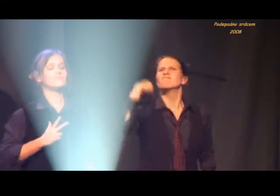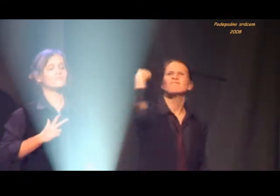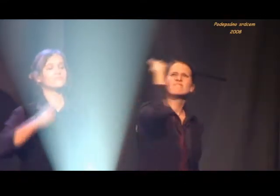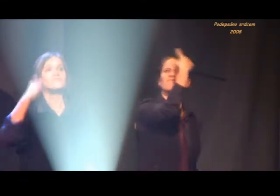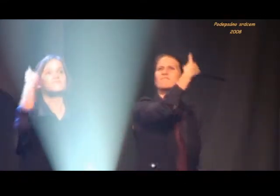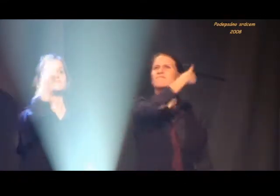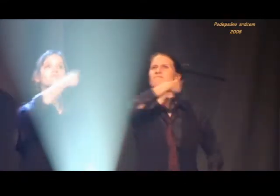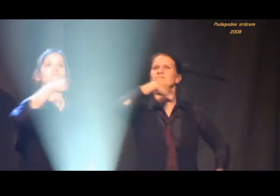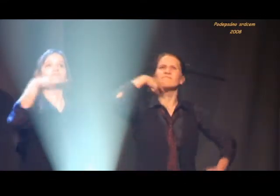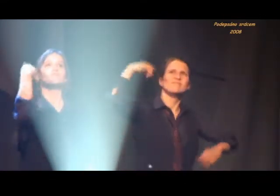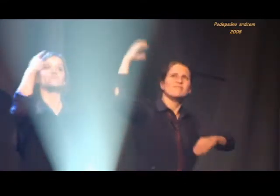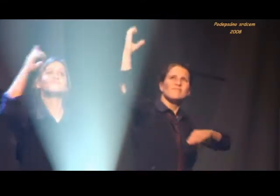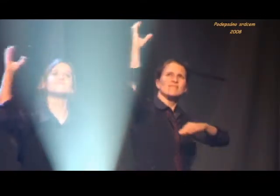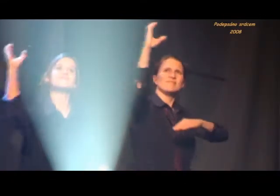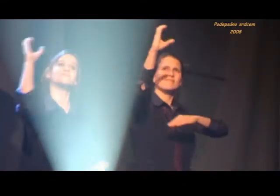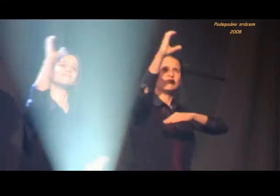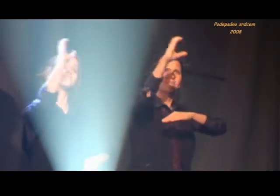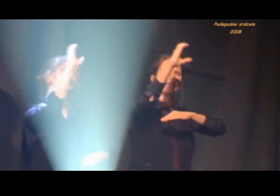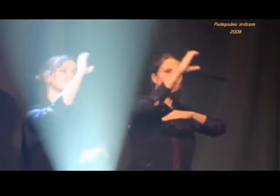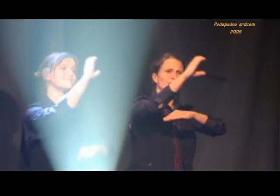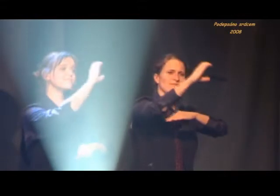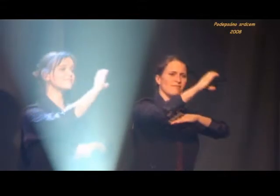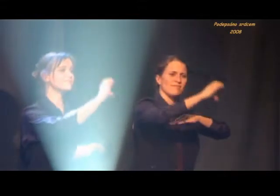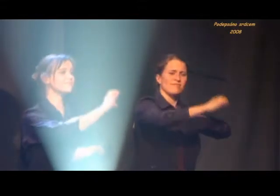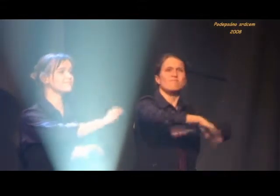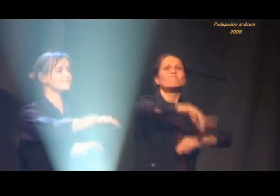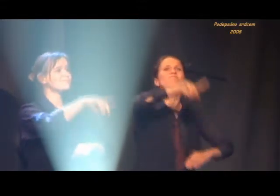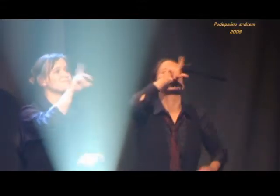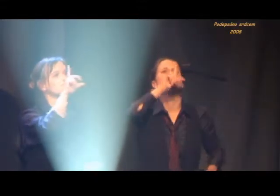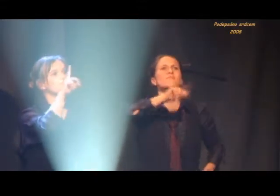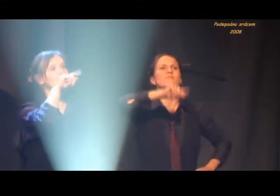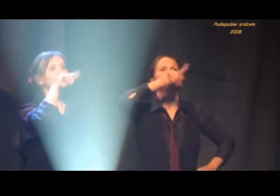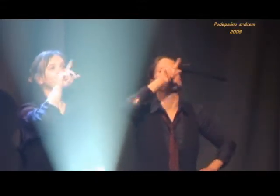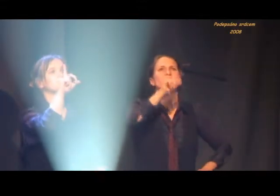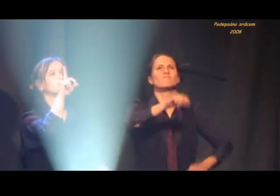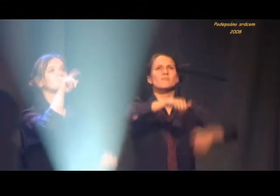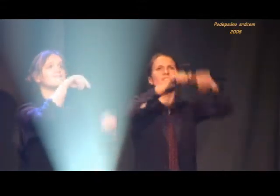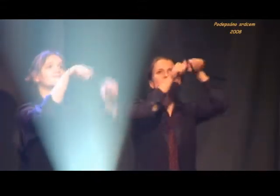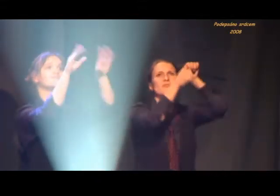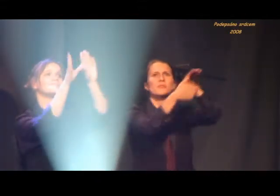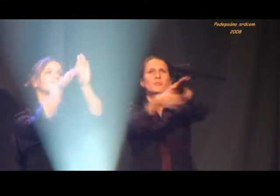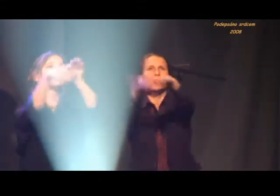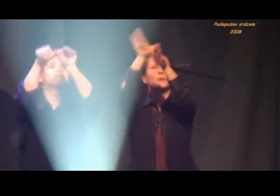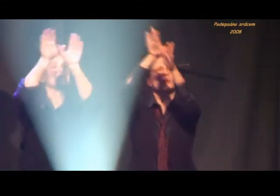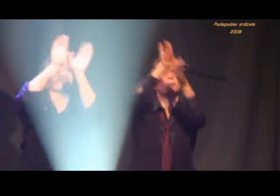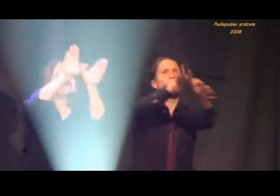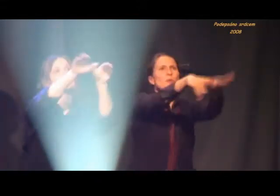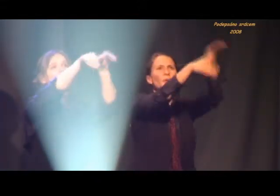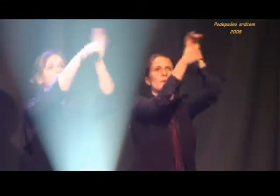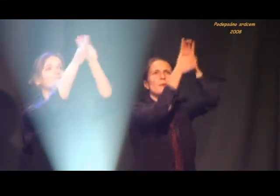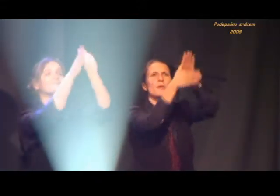had a few, but then again, too few to mention.